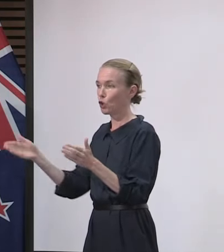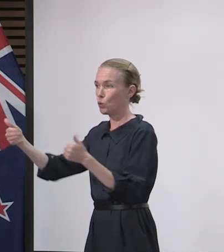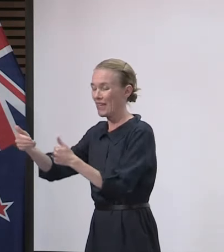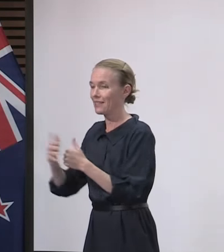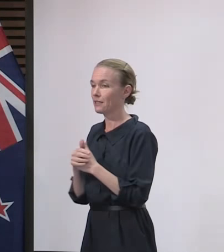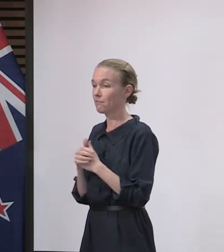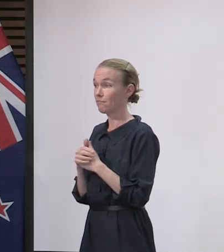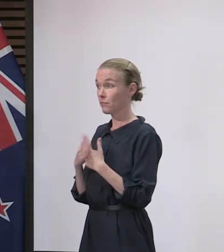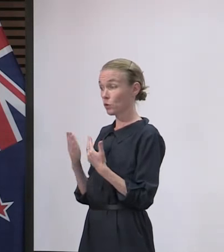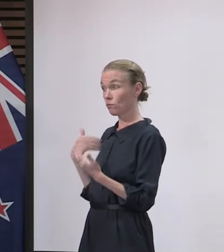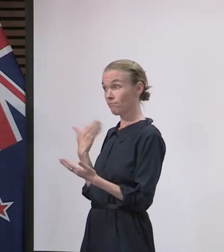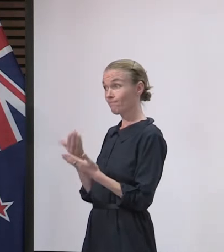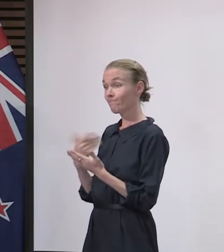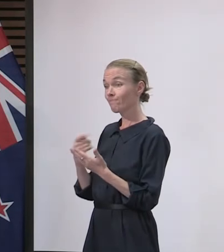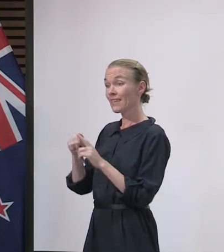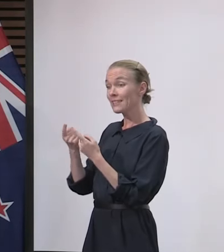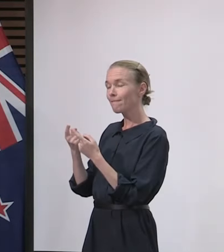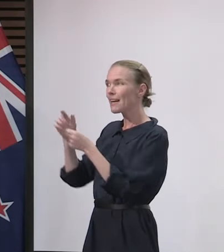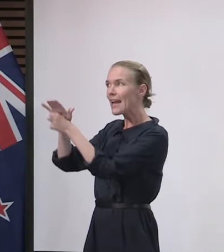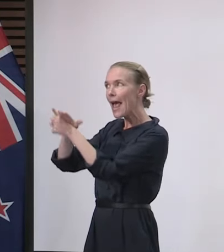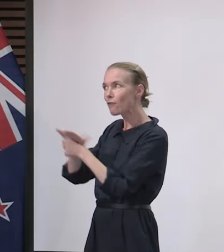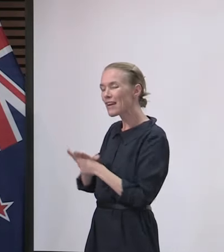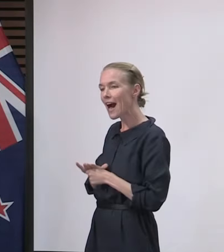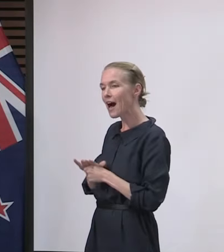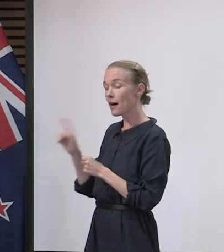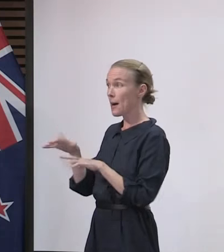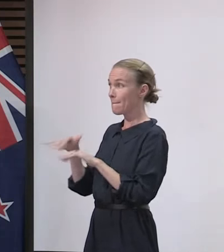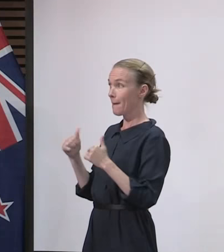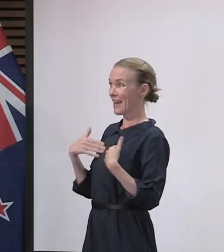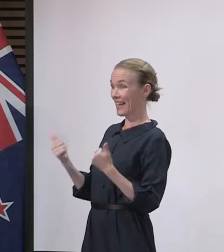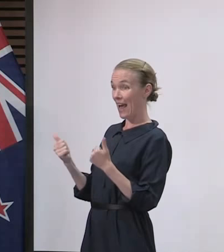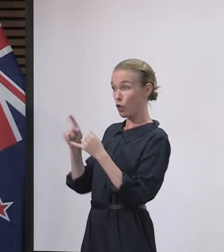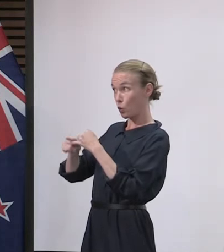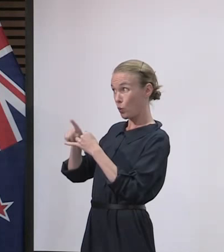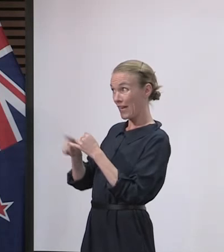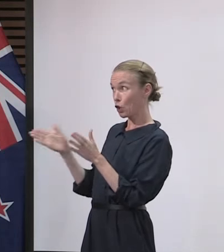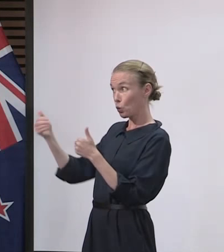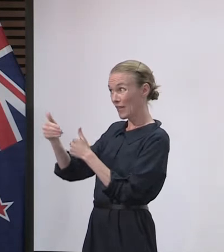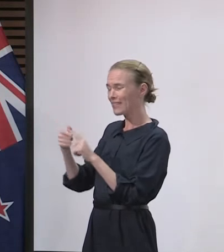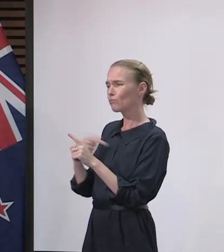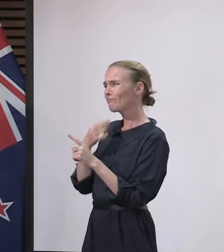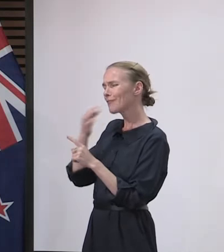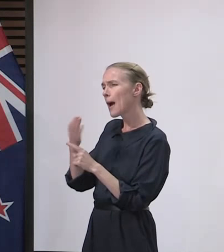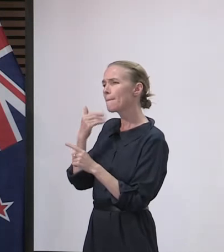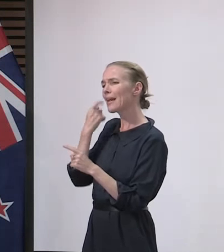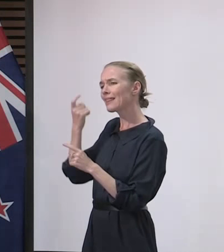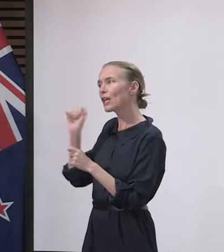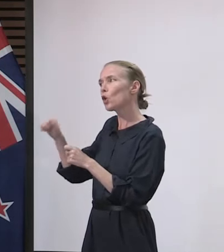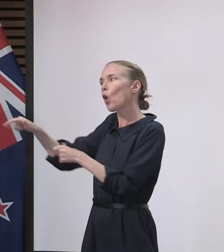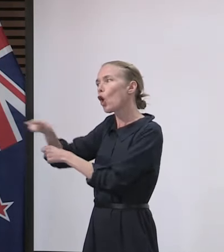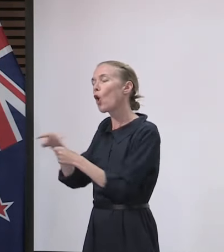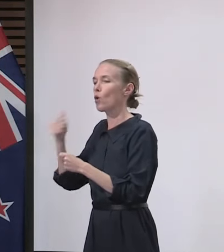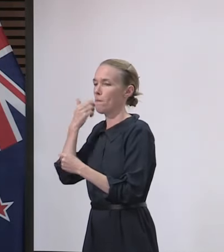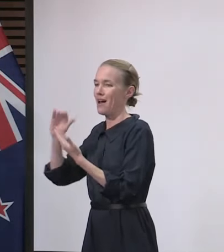think about how they can work much more closely with Māori and Pacific providers and communities who will be able to assist with that